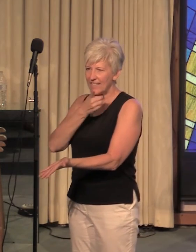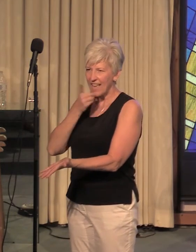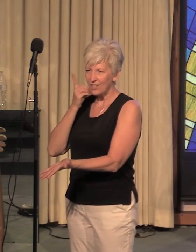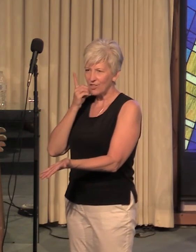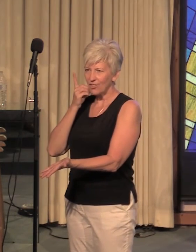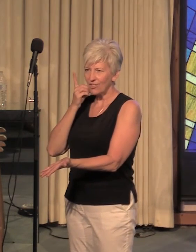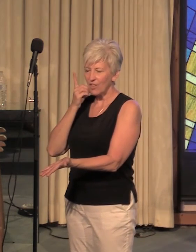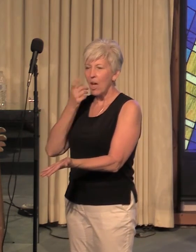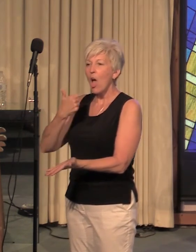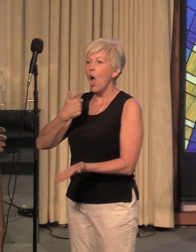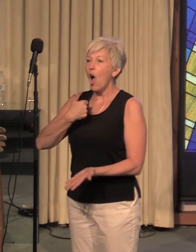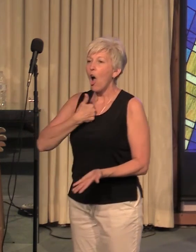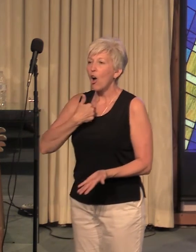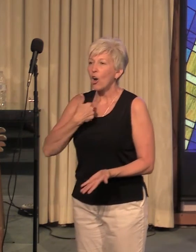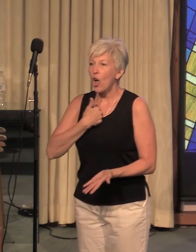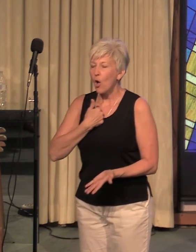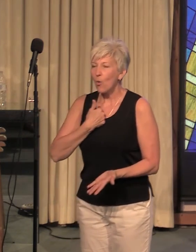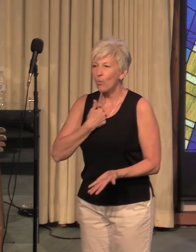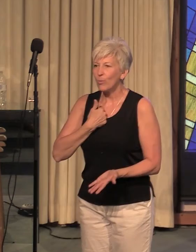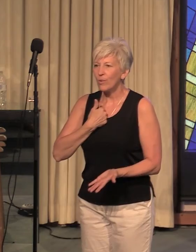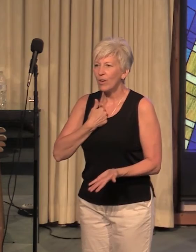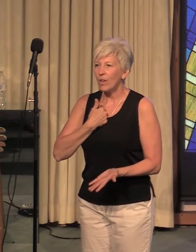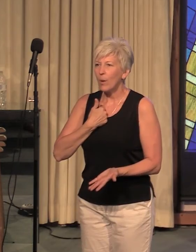our own personal wilderness